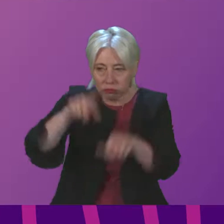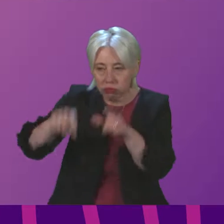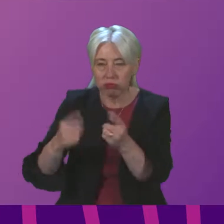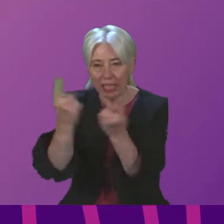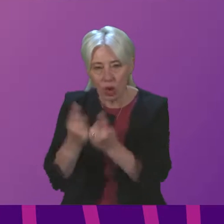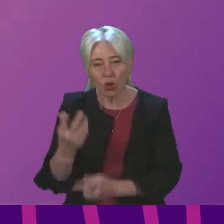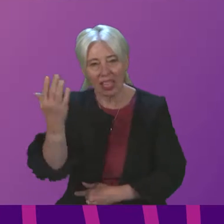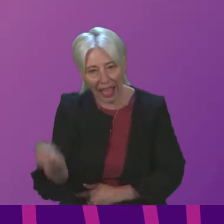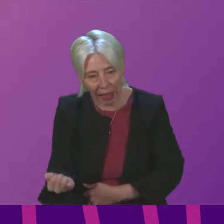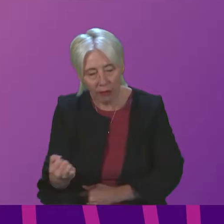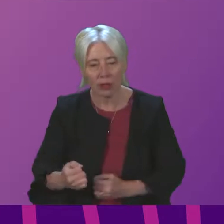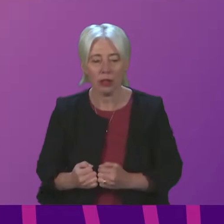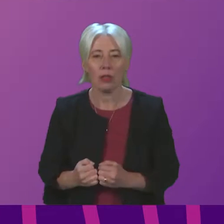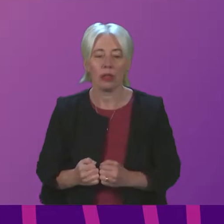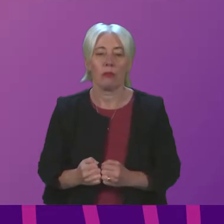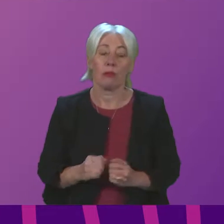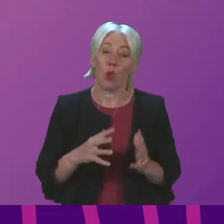face. Willie Rennie.